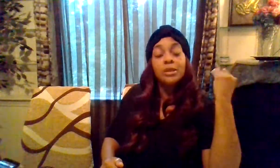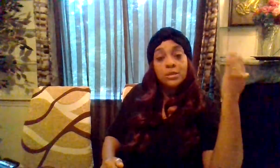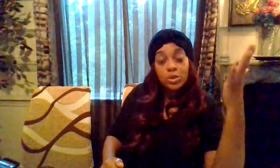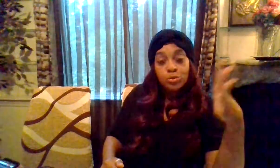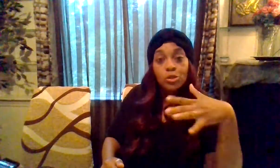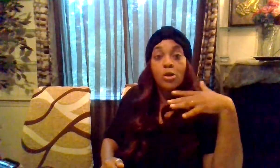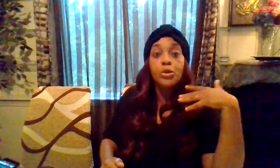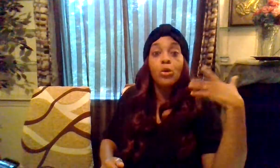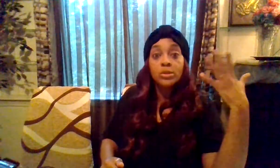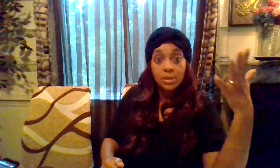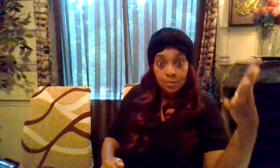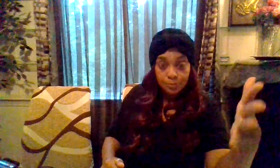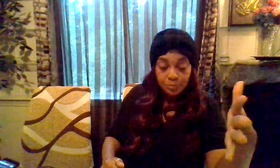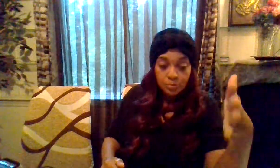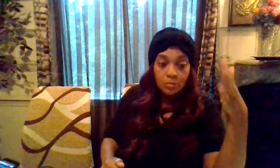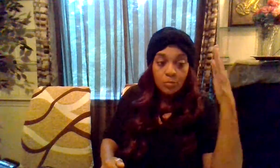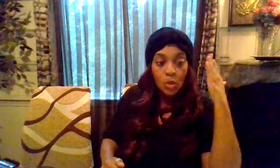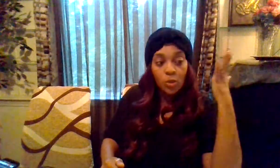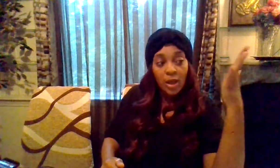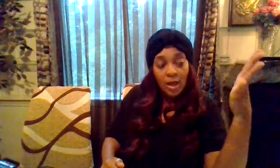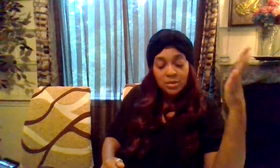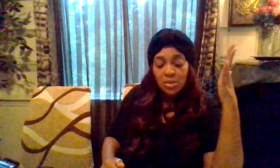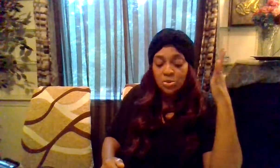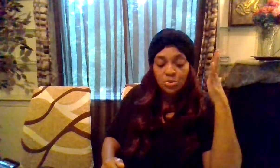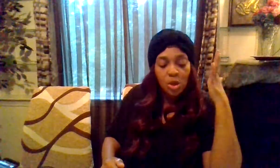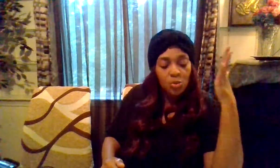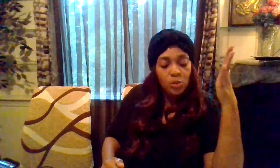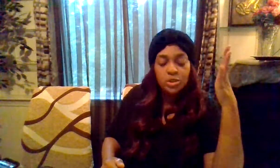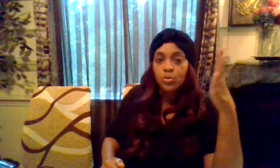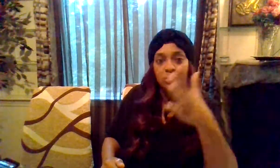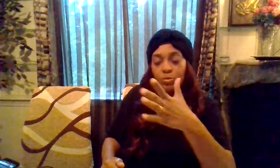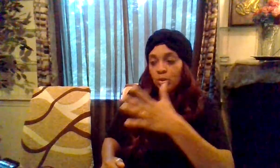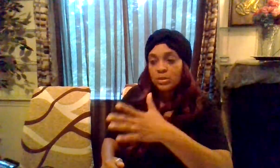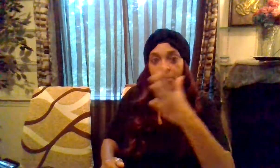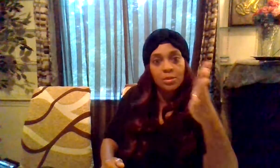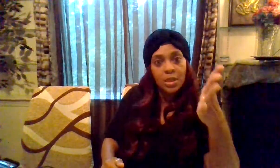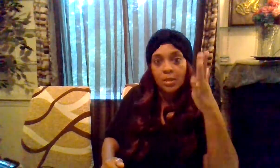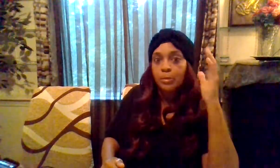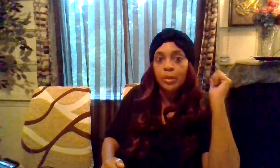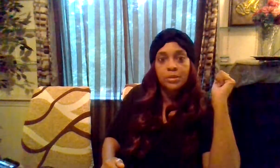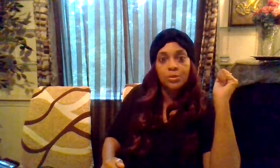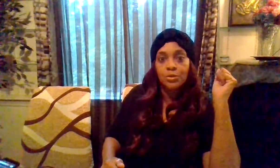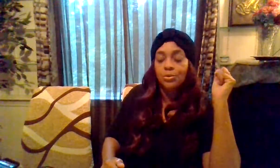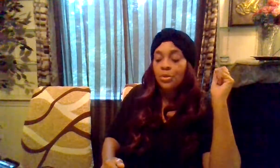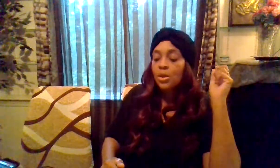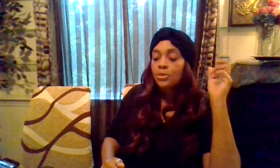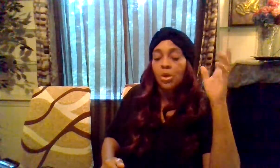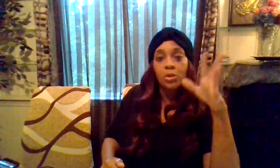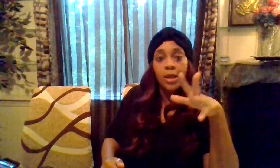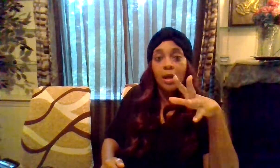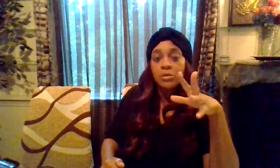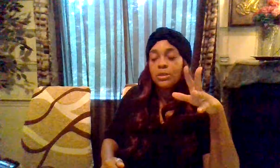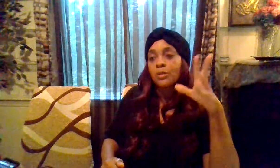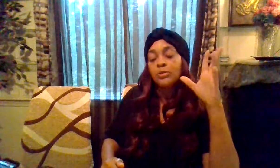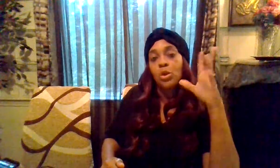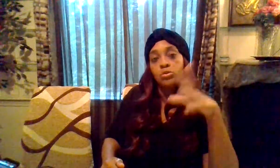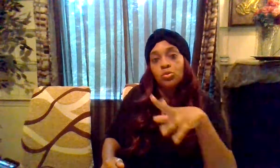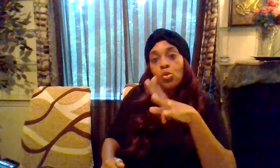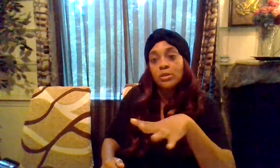then you start noticing when god tells you don't wish what what's the enemy placed on you don't allow yourself to go towards